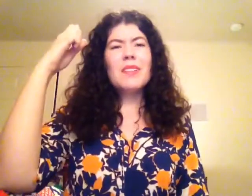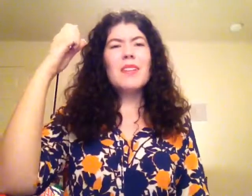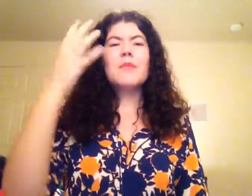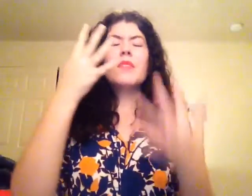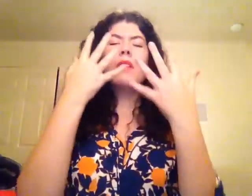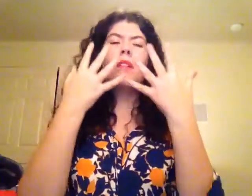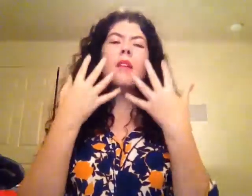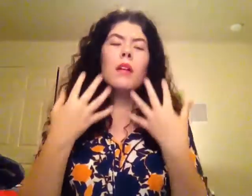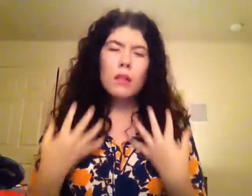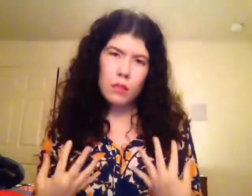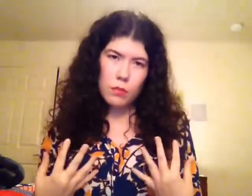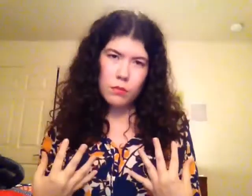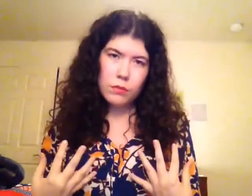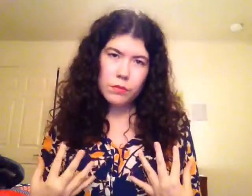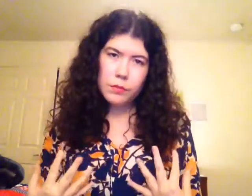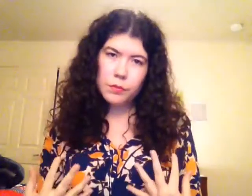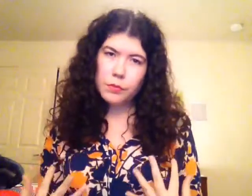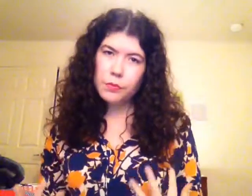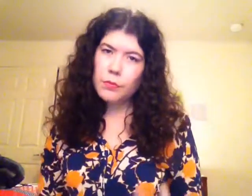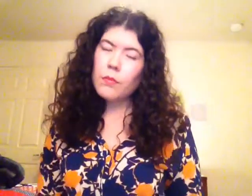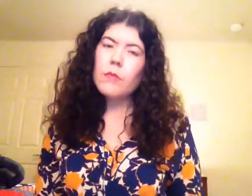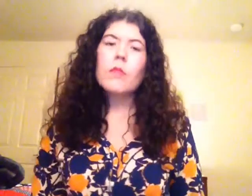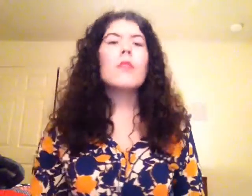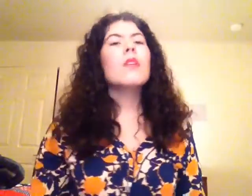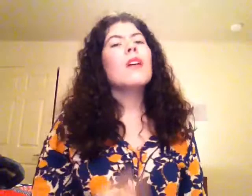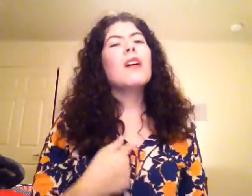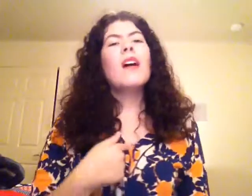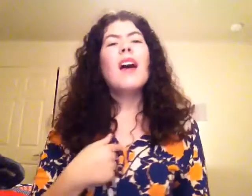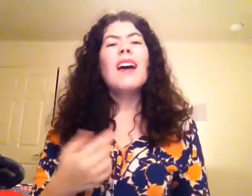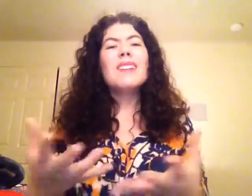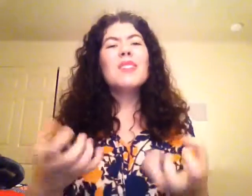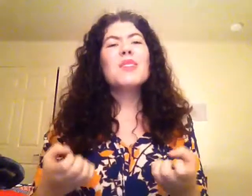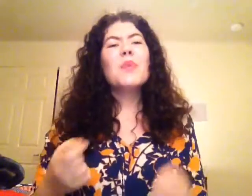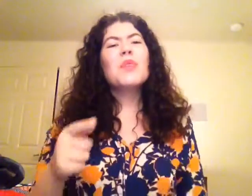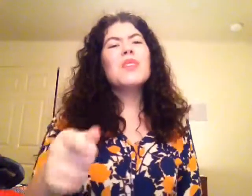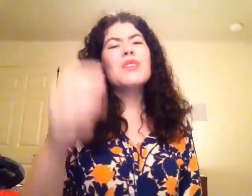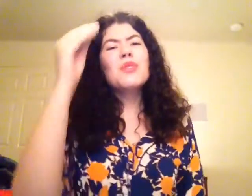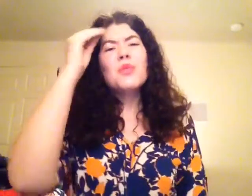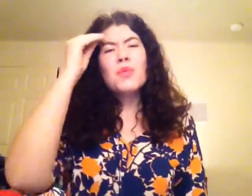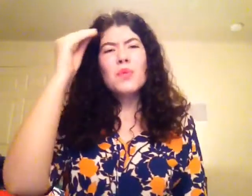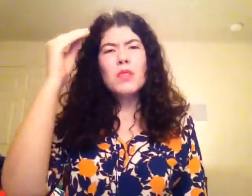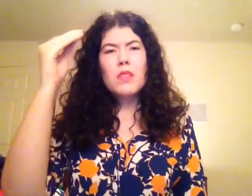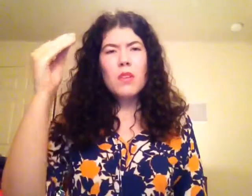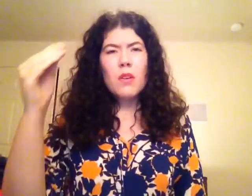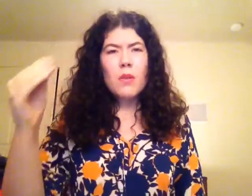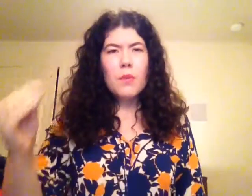sadness By just wanted you to know